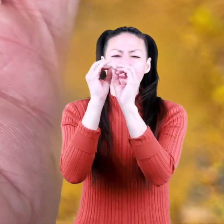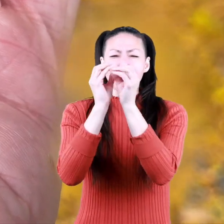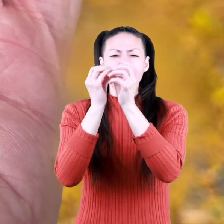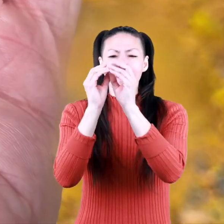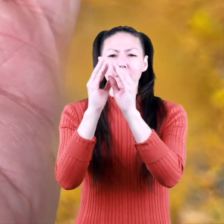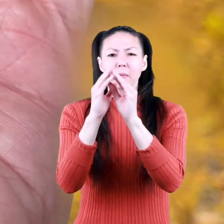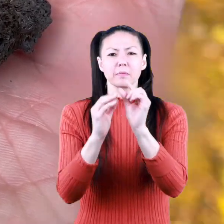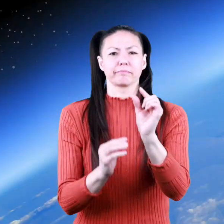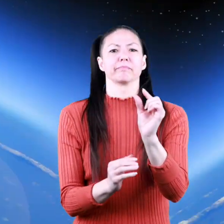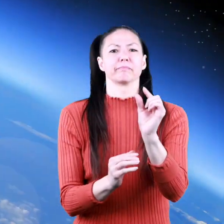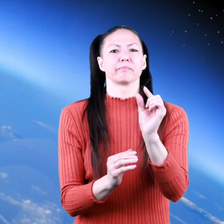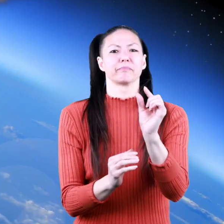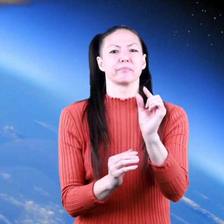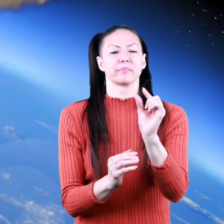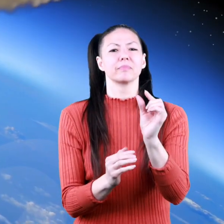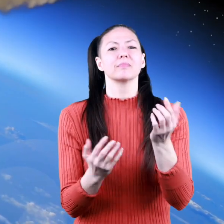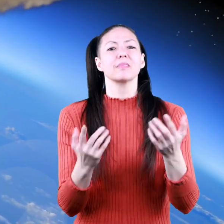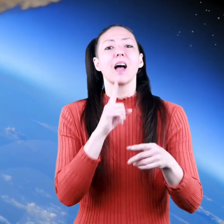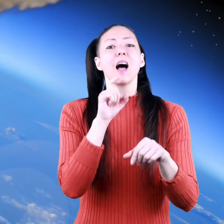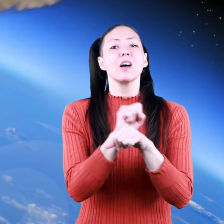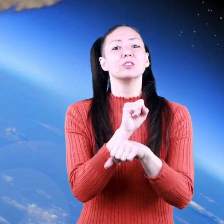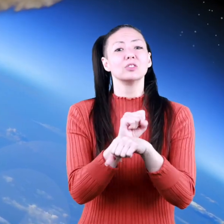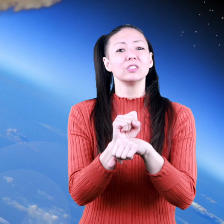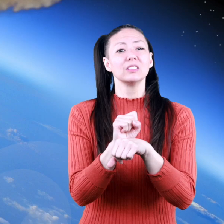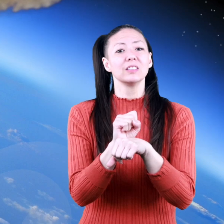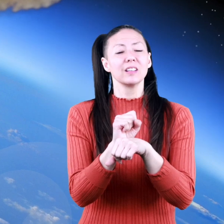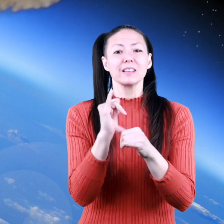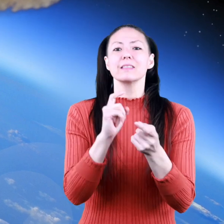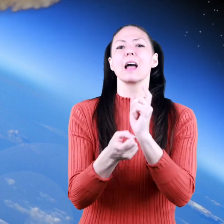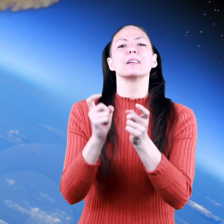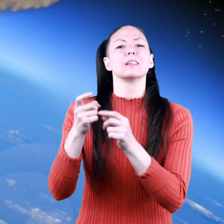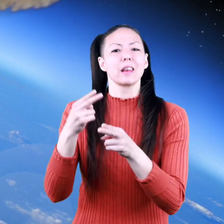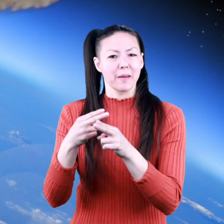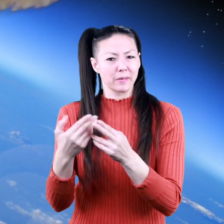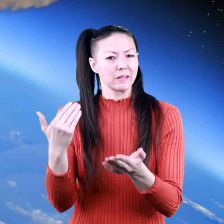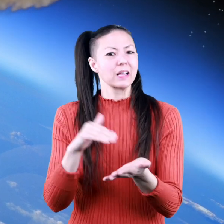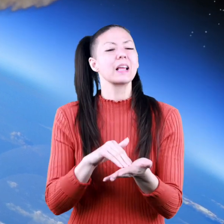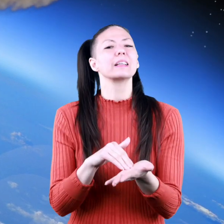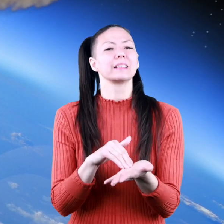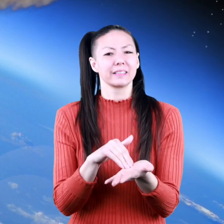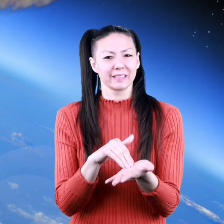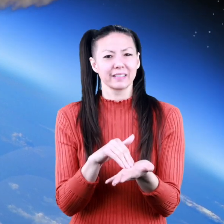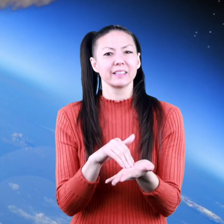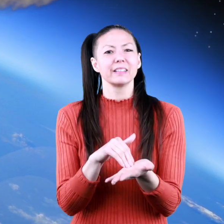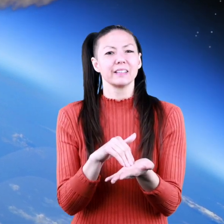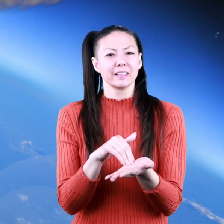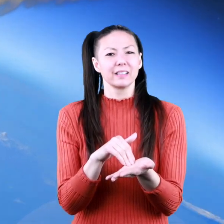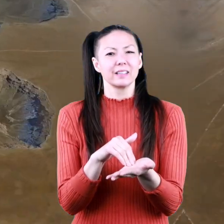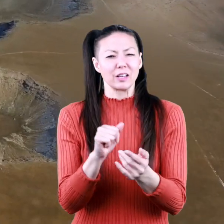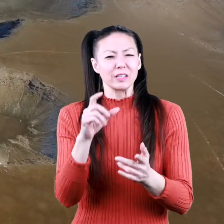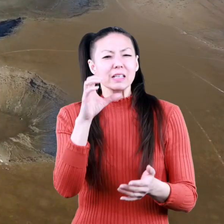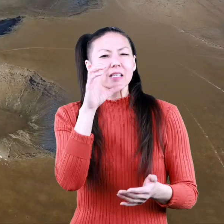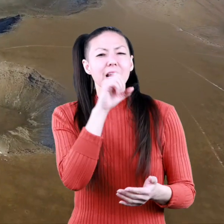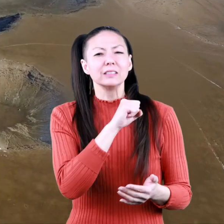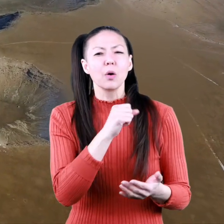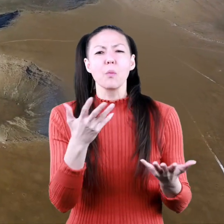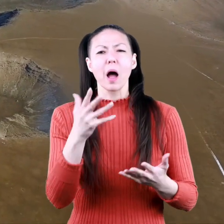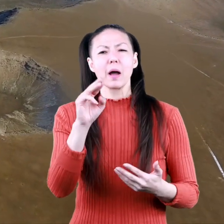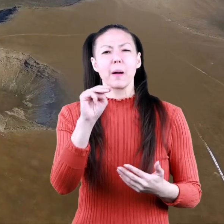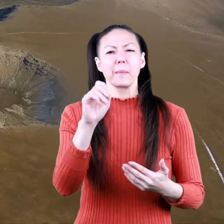actually does reach the Earth's surface, it changes names again! Can you guess what a